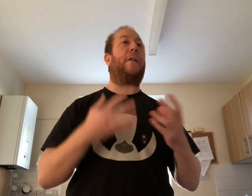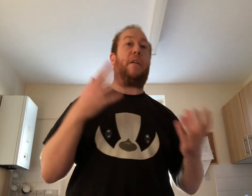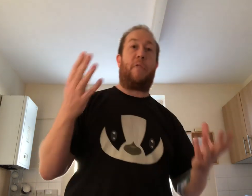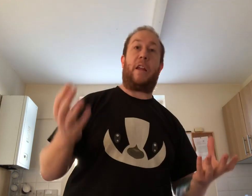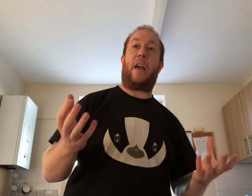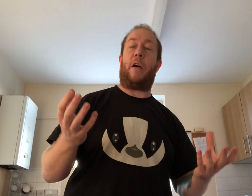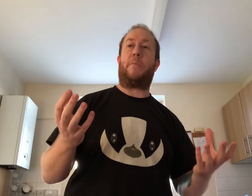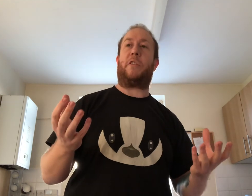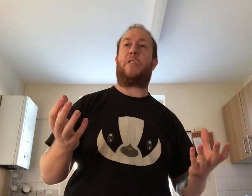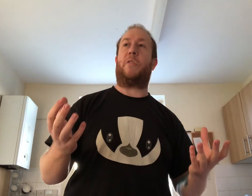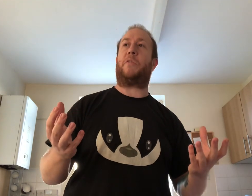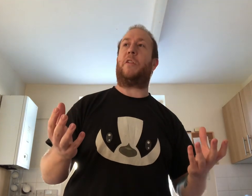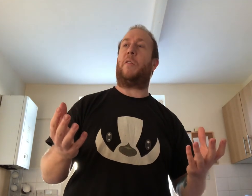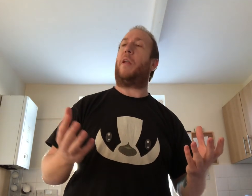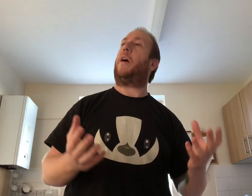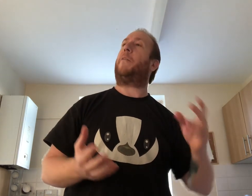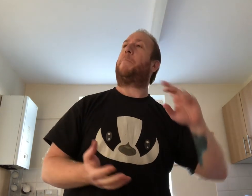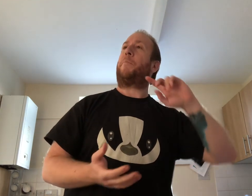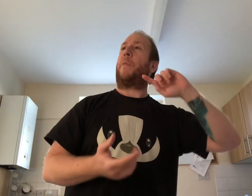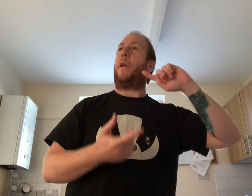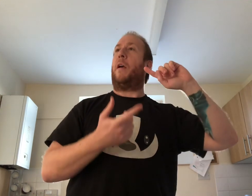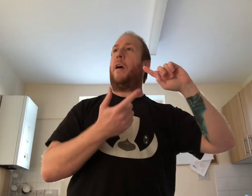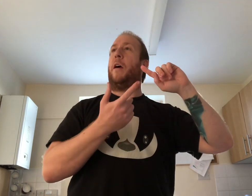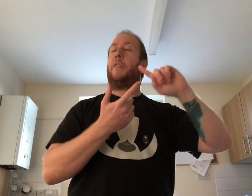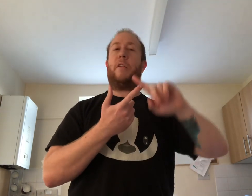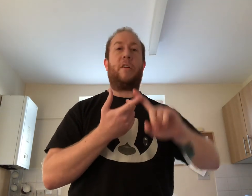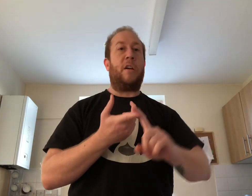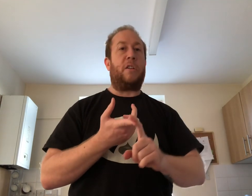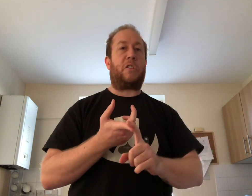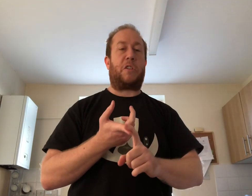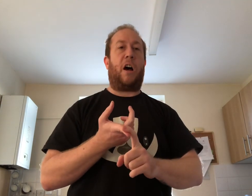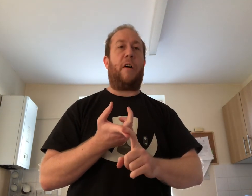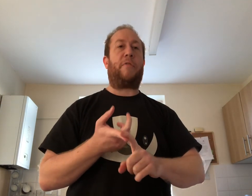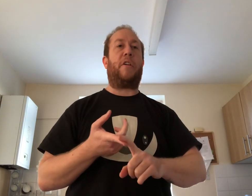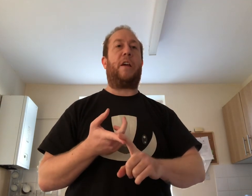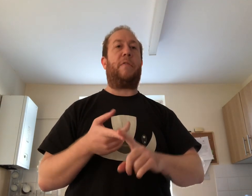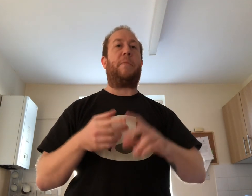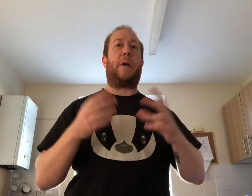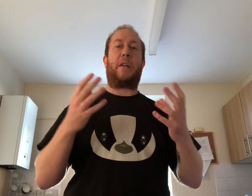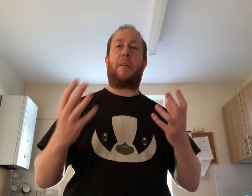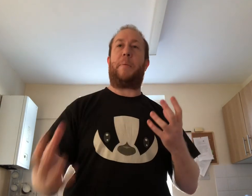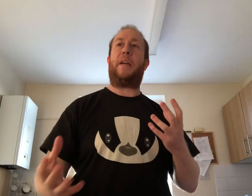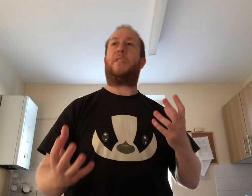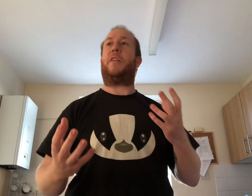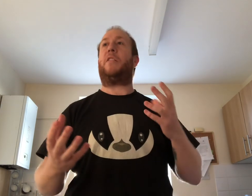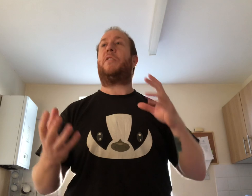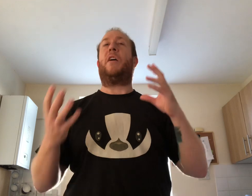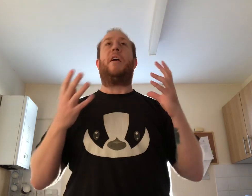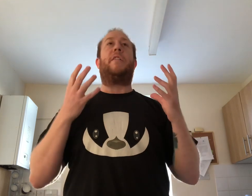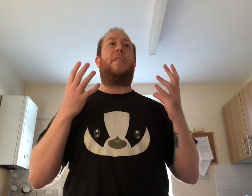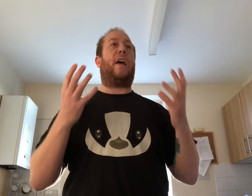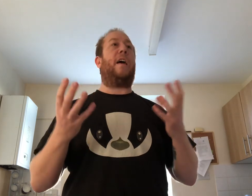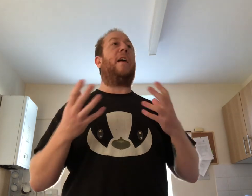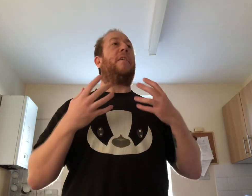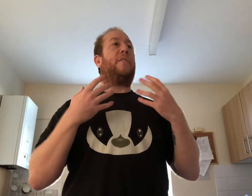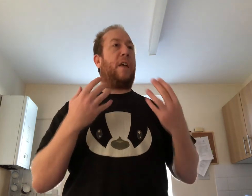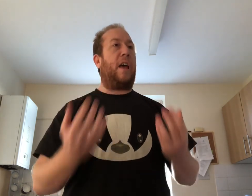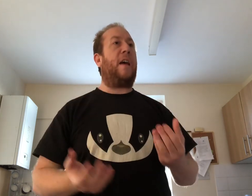and he really helped us sort it all out the staff that even make the pizzas they're there